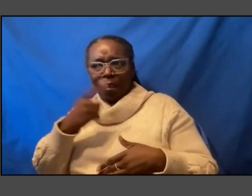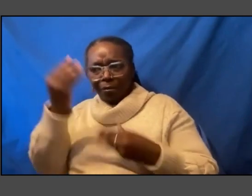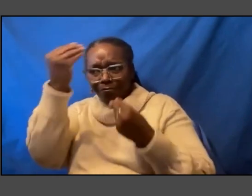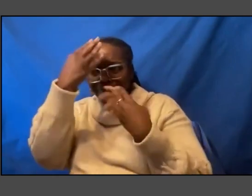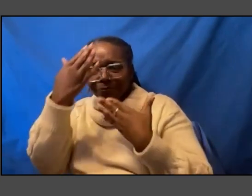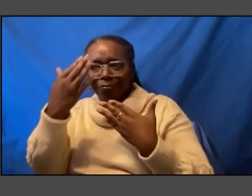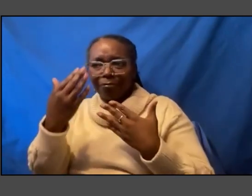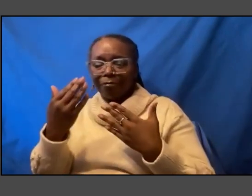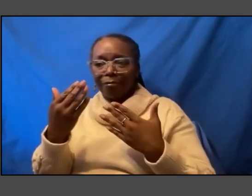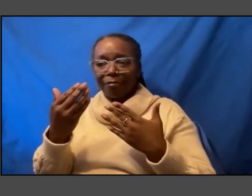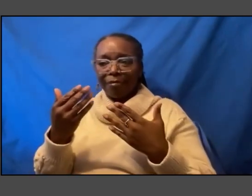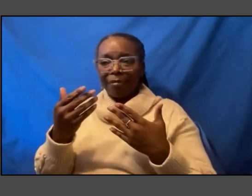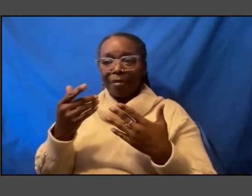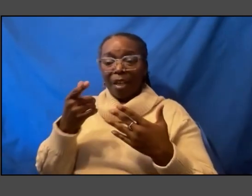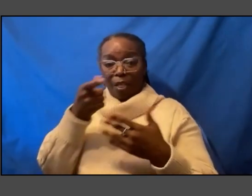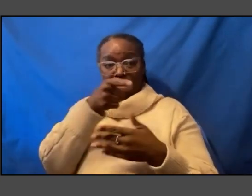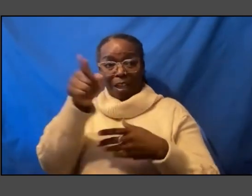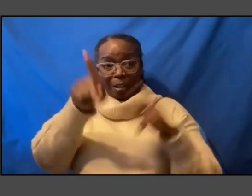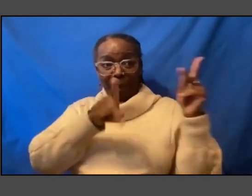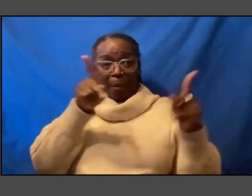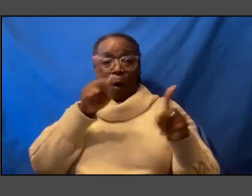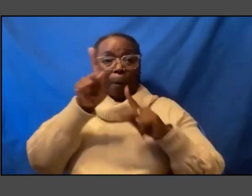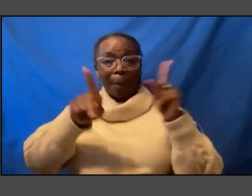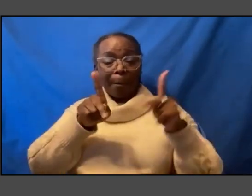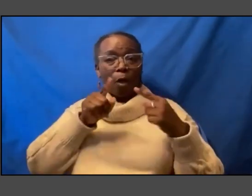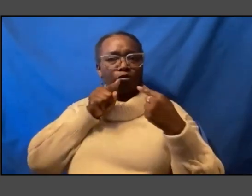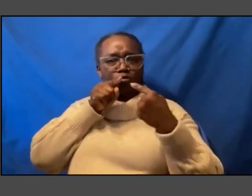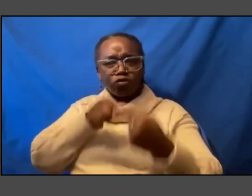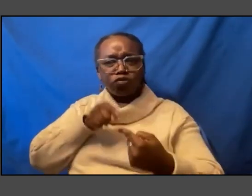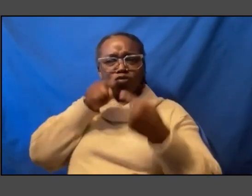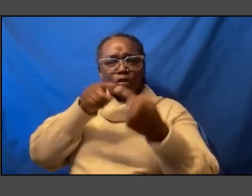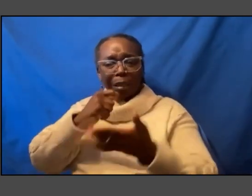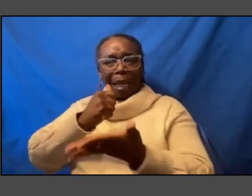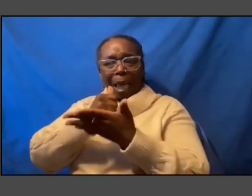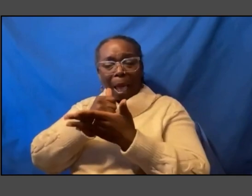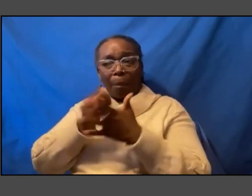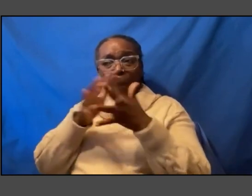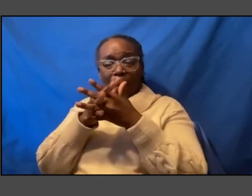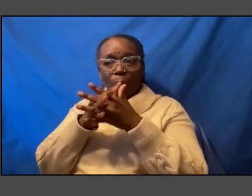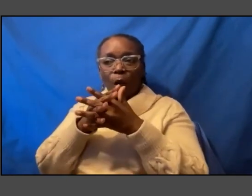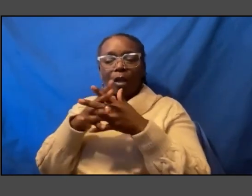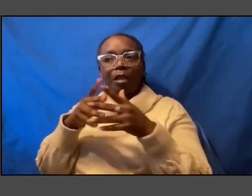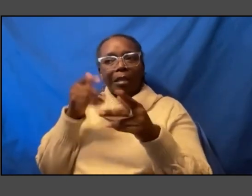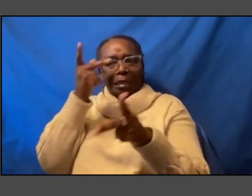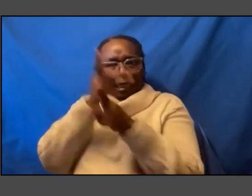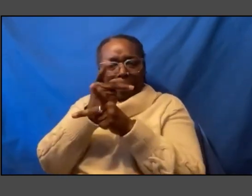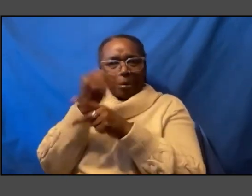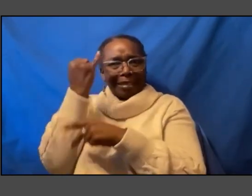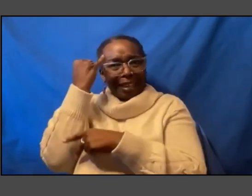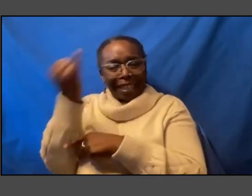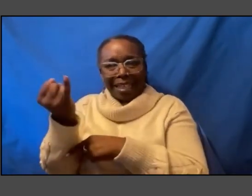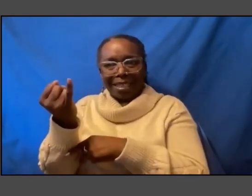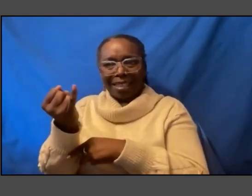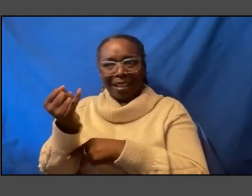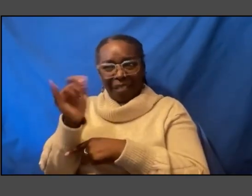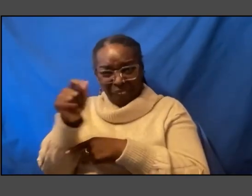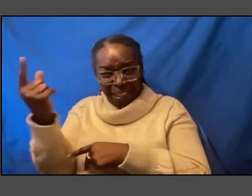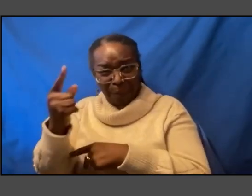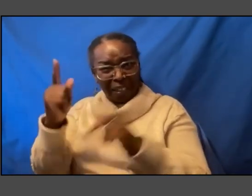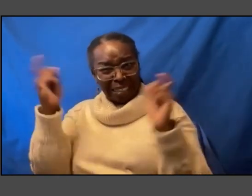people are folks who have struggled to help America live up to its stated ideals is not that something to celebrate and to grapple with